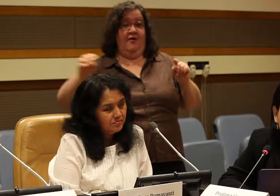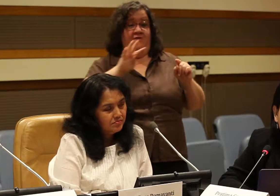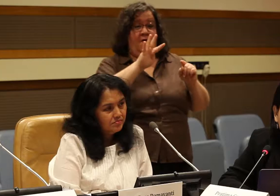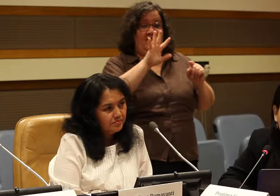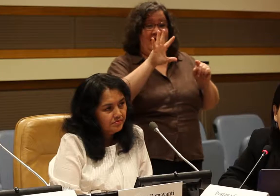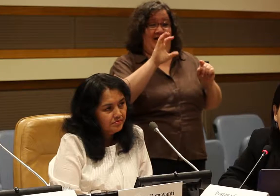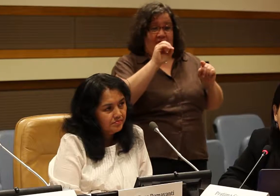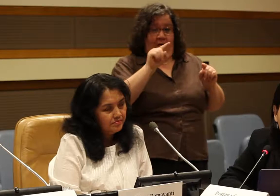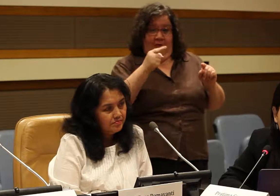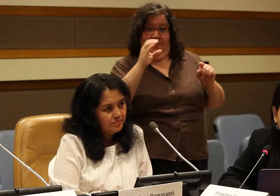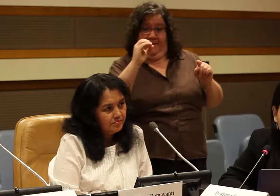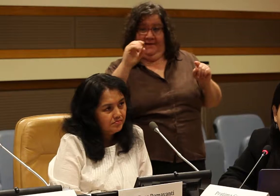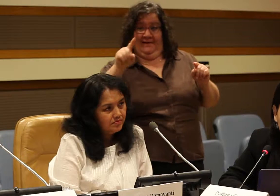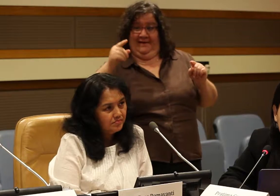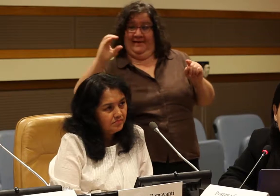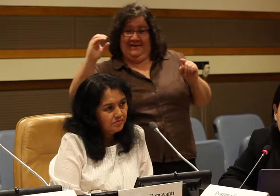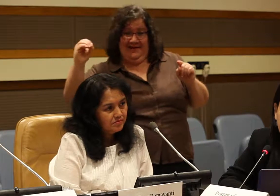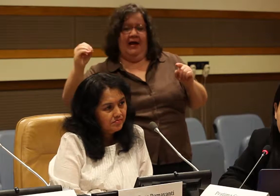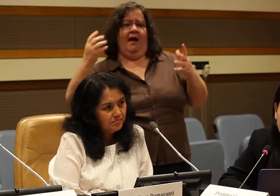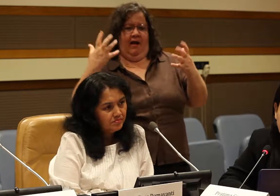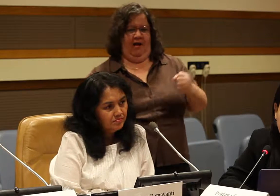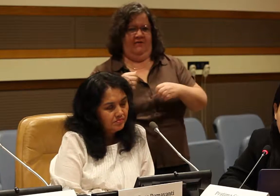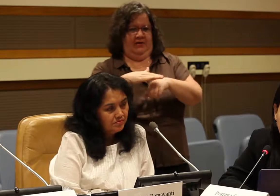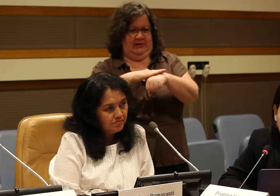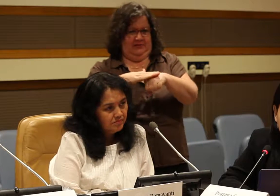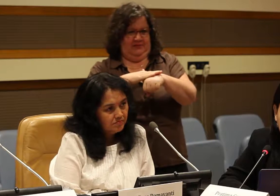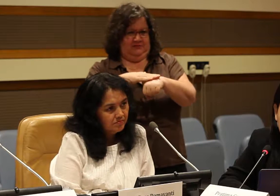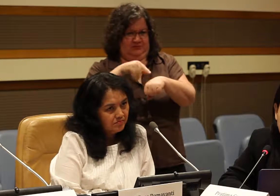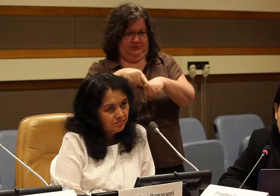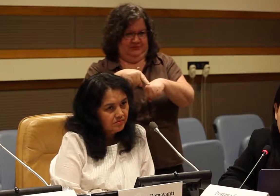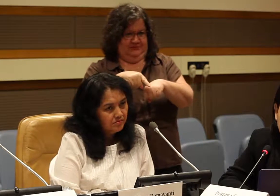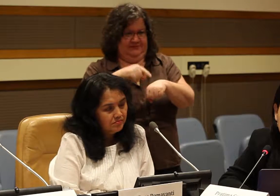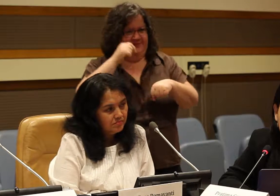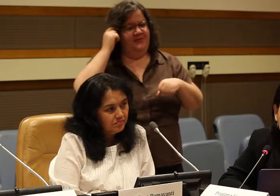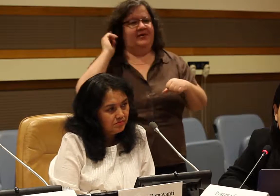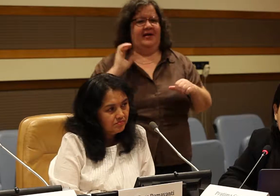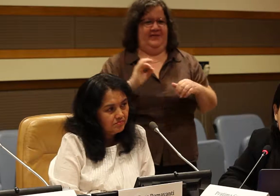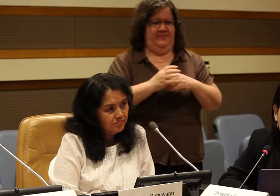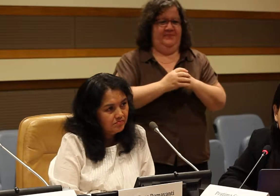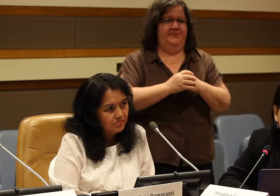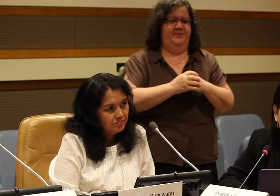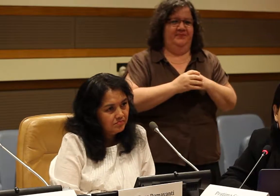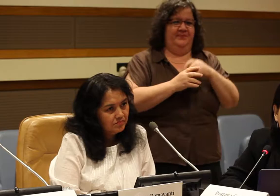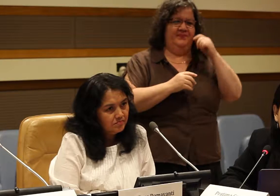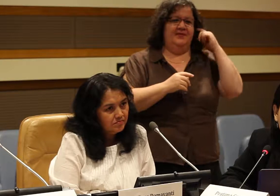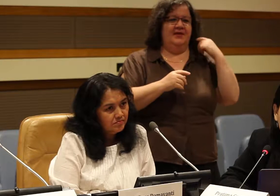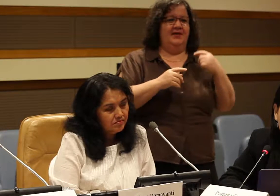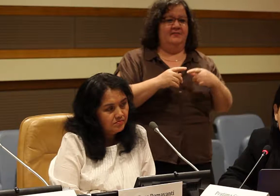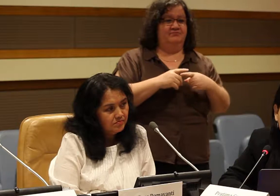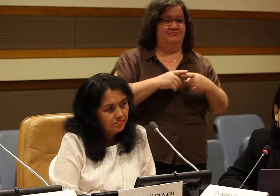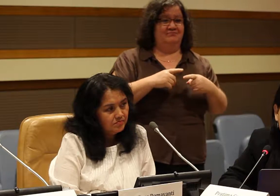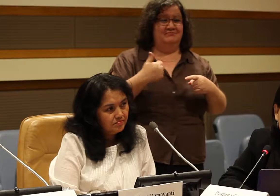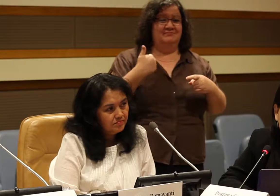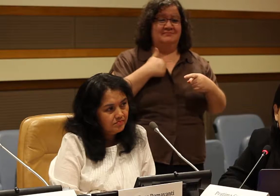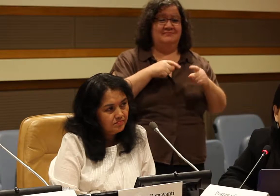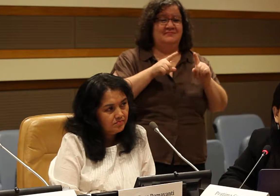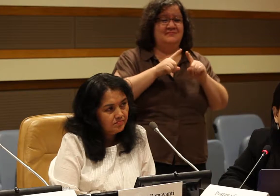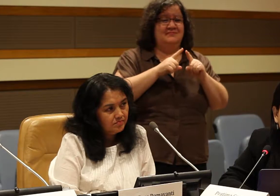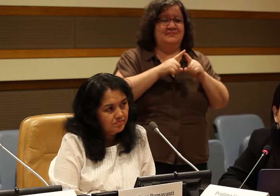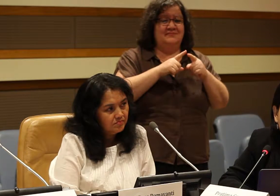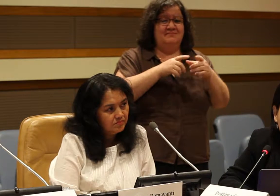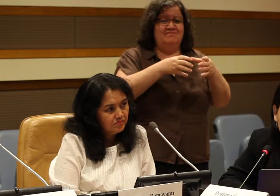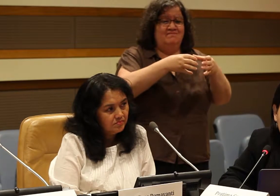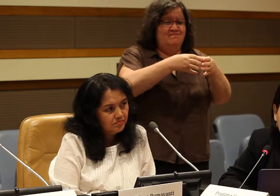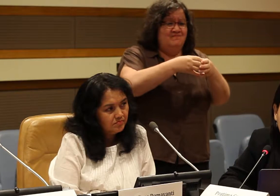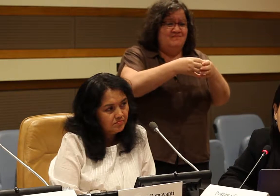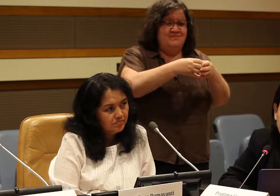We are at the higher level of risk and disaster in the emergencies and crisis with the struggling to exist as one